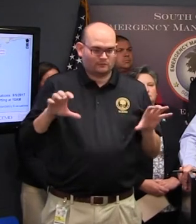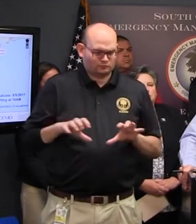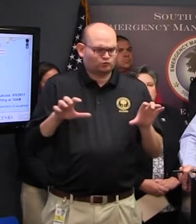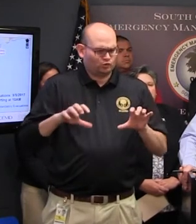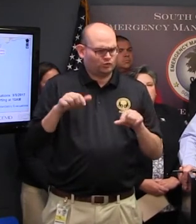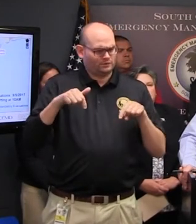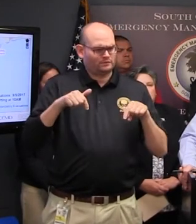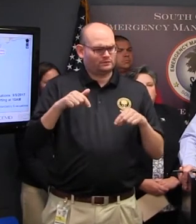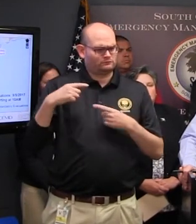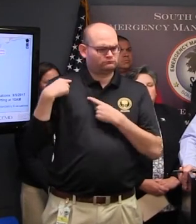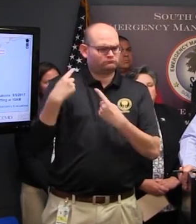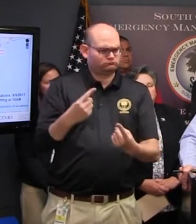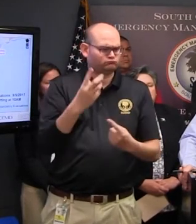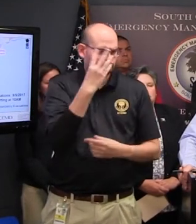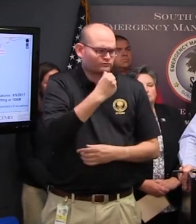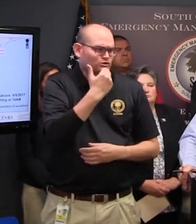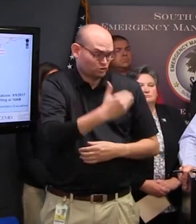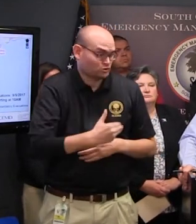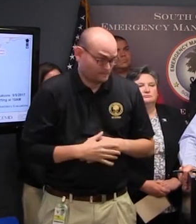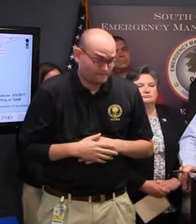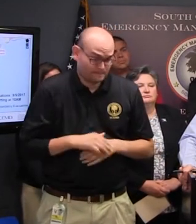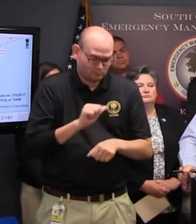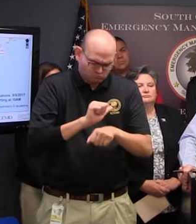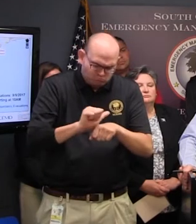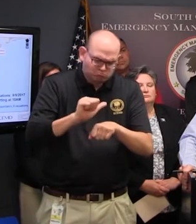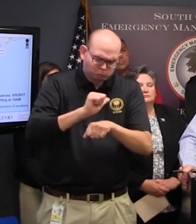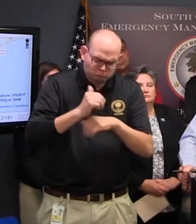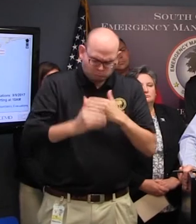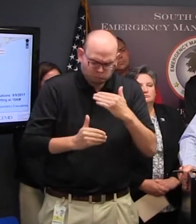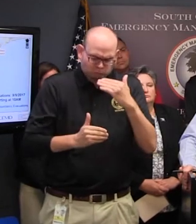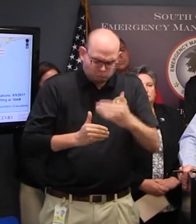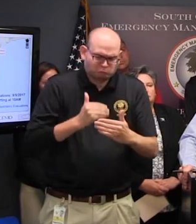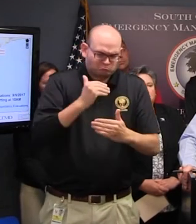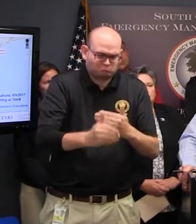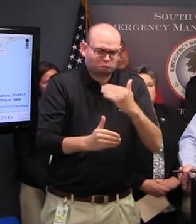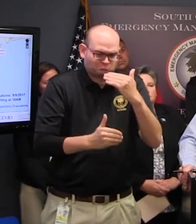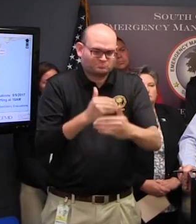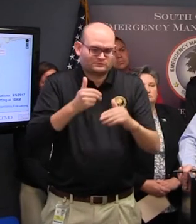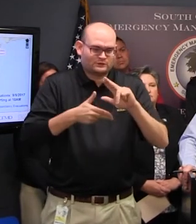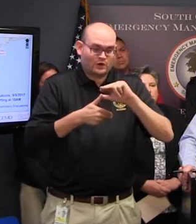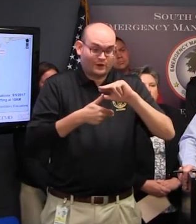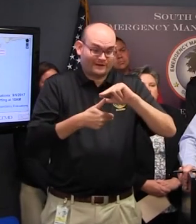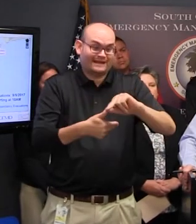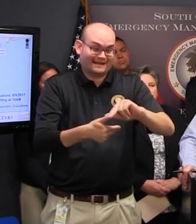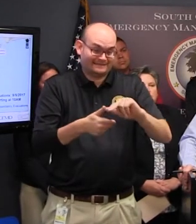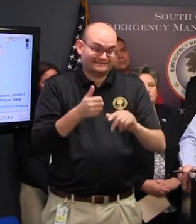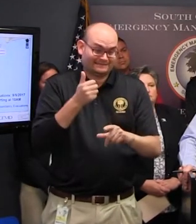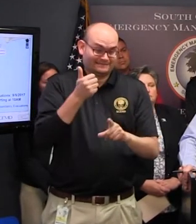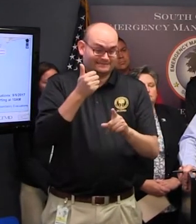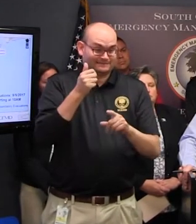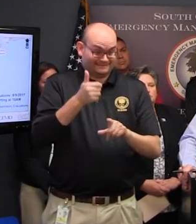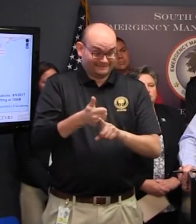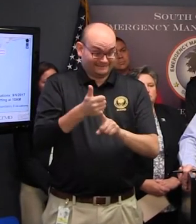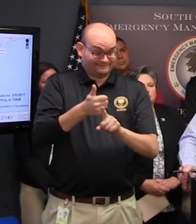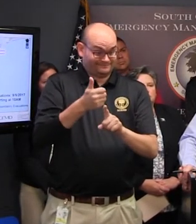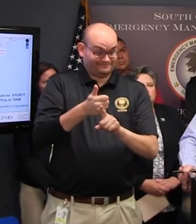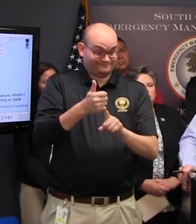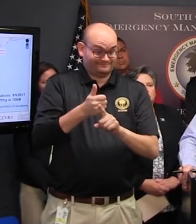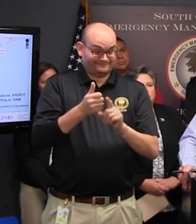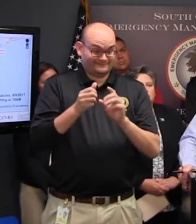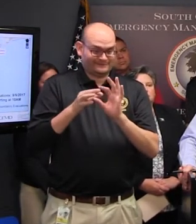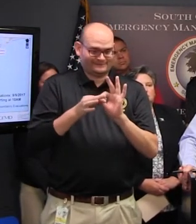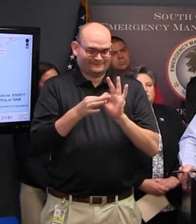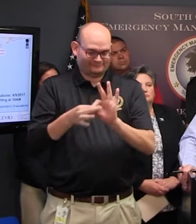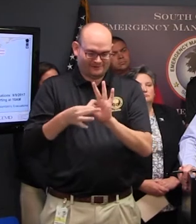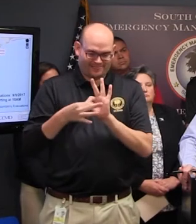working very well and as you know the hurricane is has cooperated some so far and has gone to